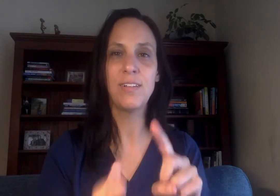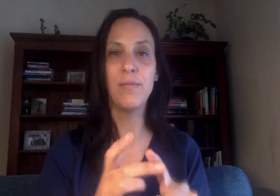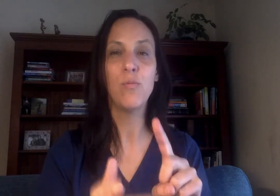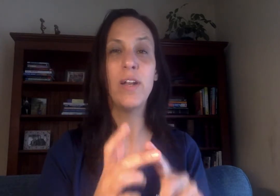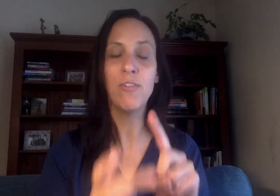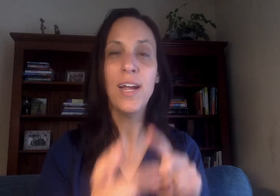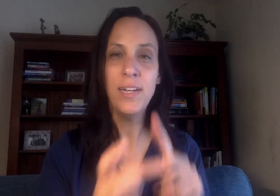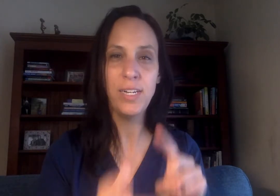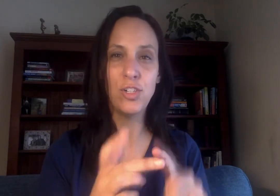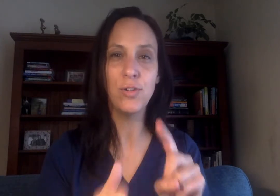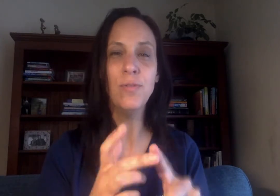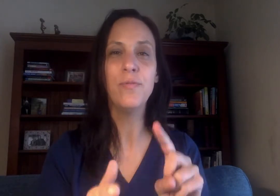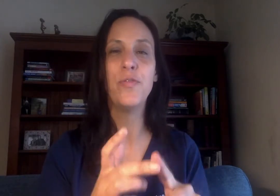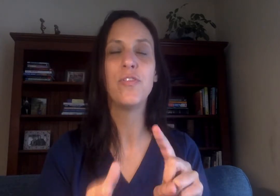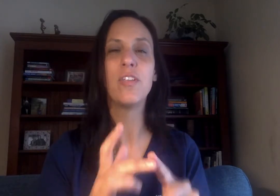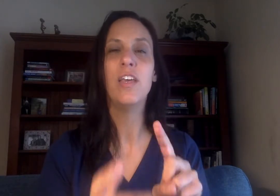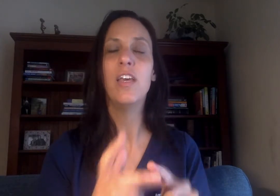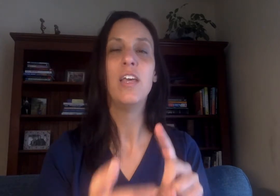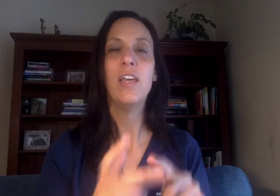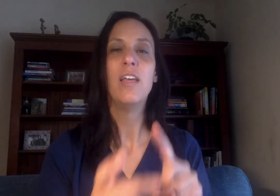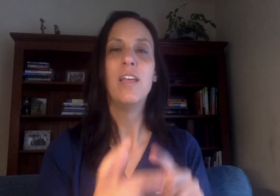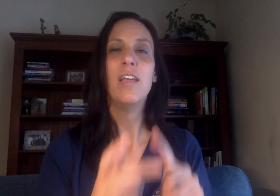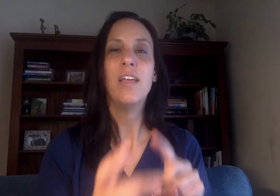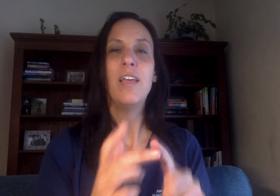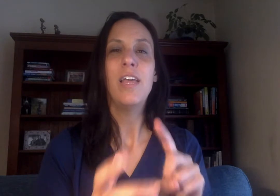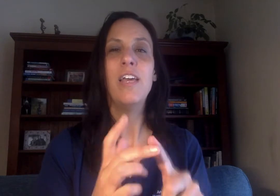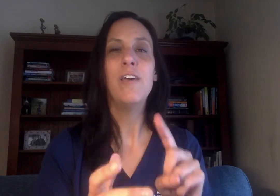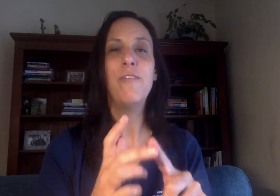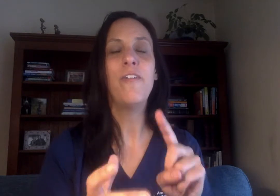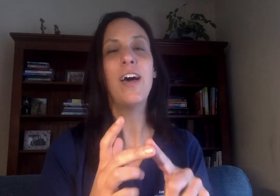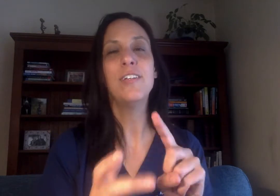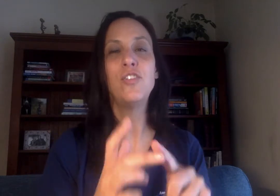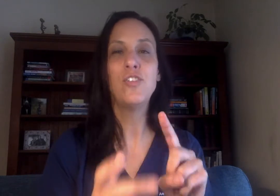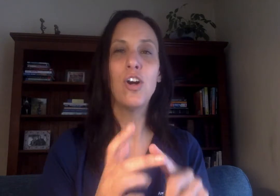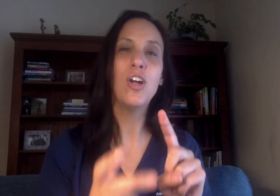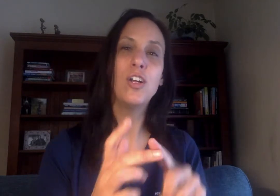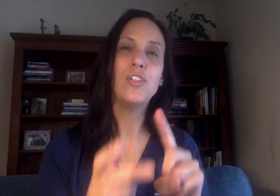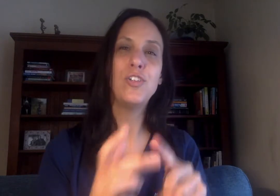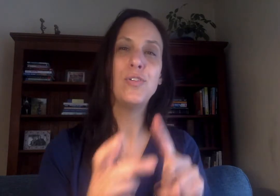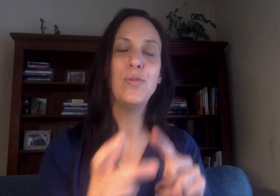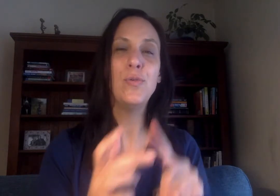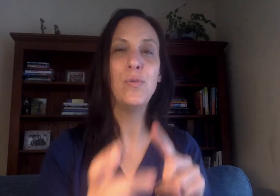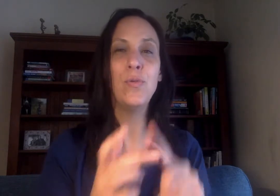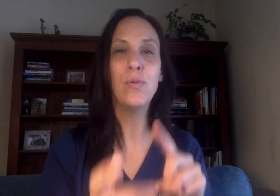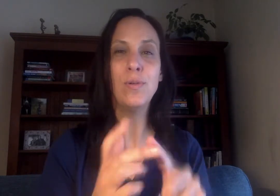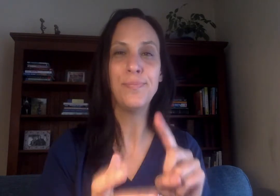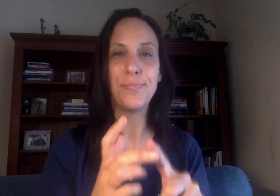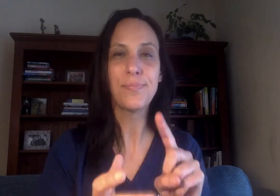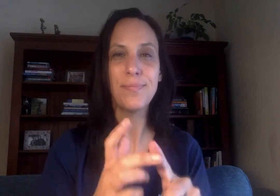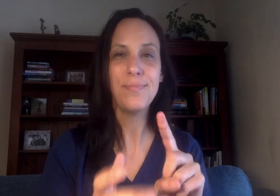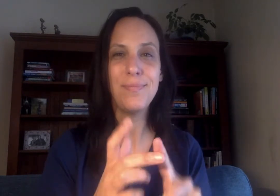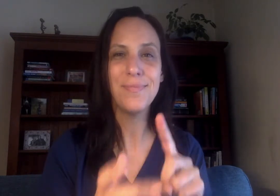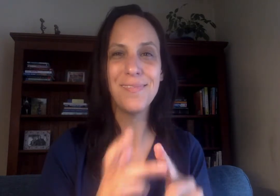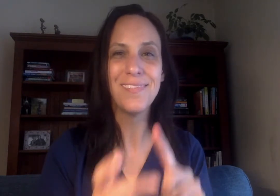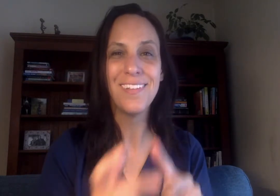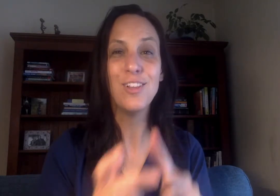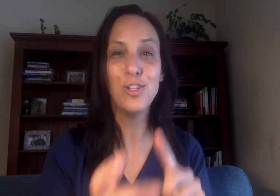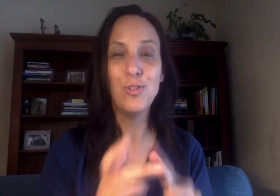whenever I need to if I start to lose